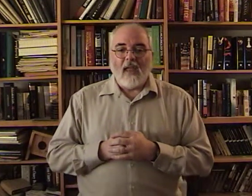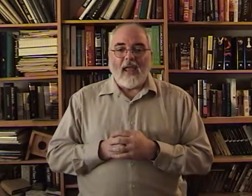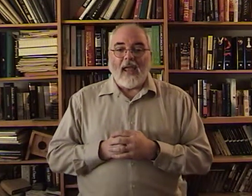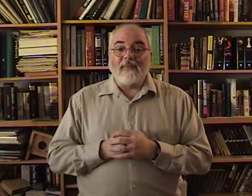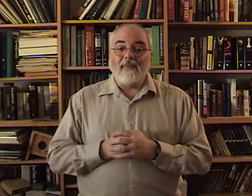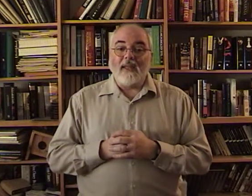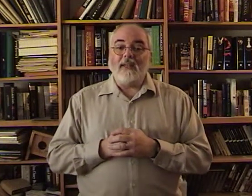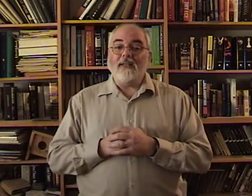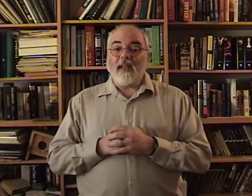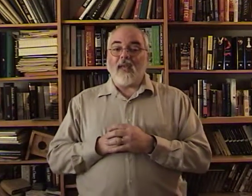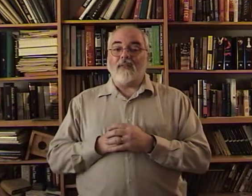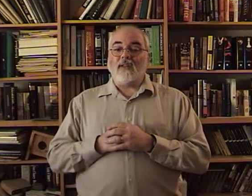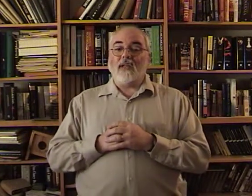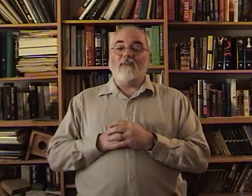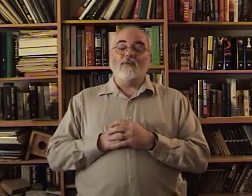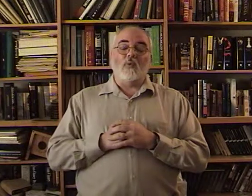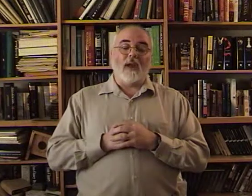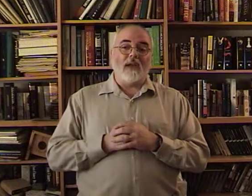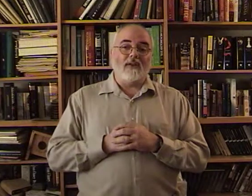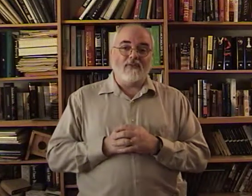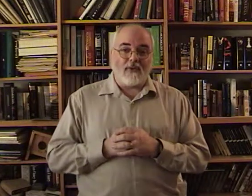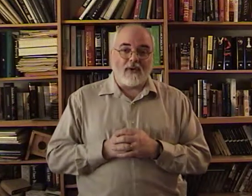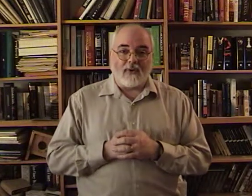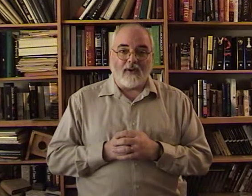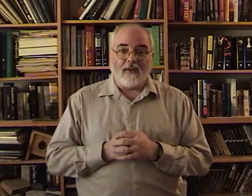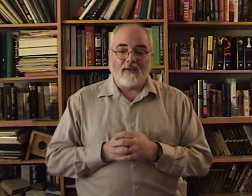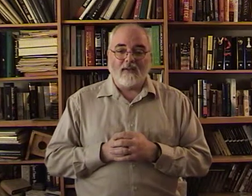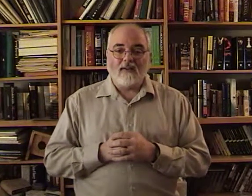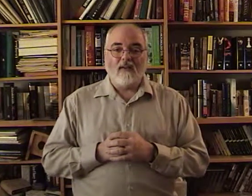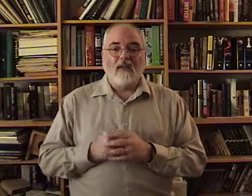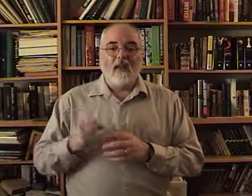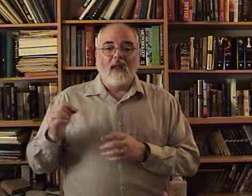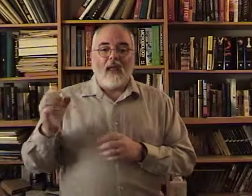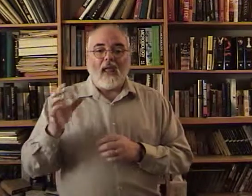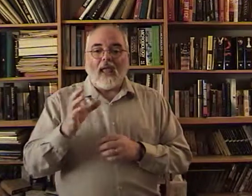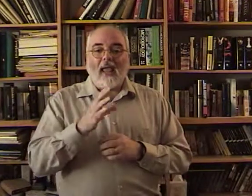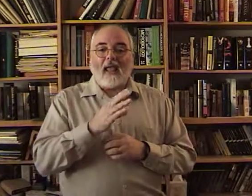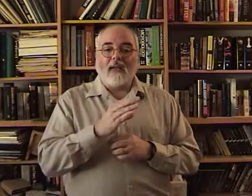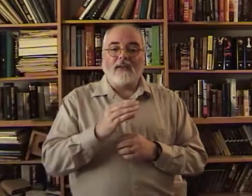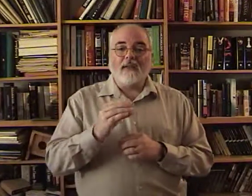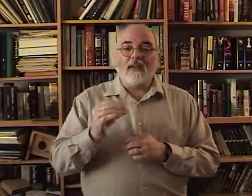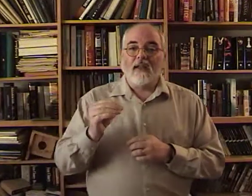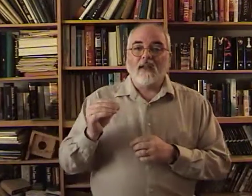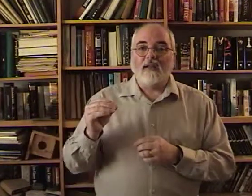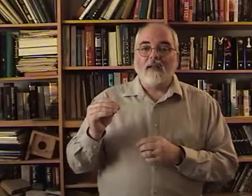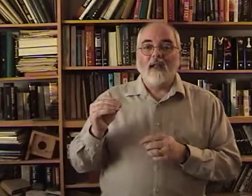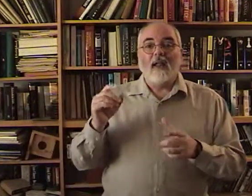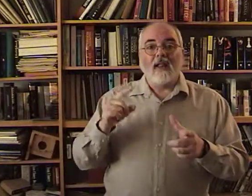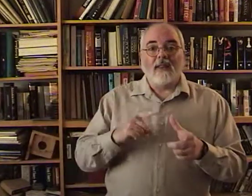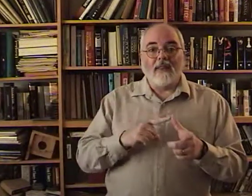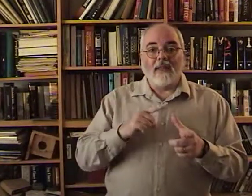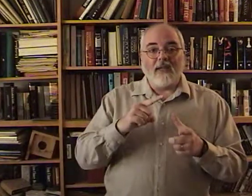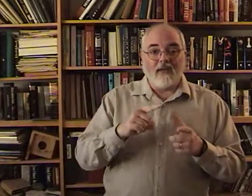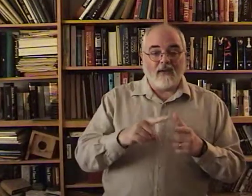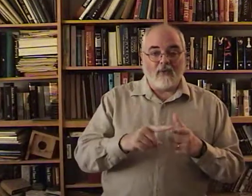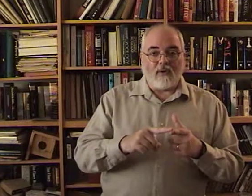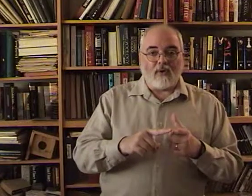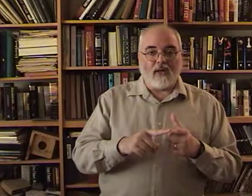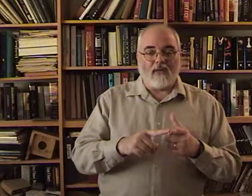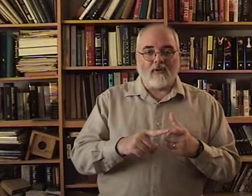And then death gives way to victory. And. Then. We've already covered